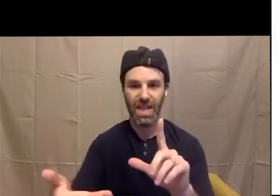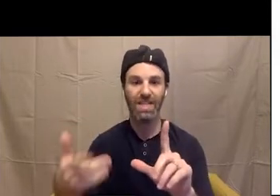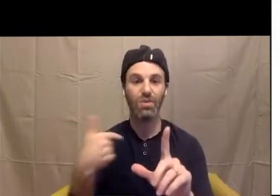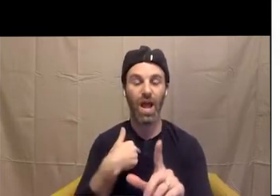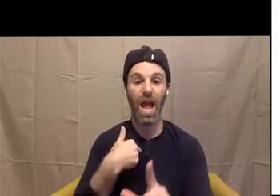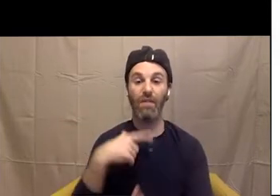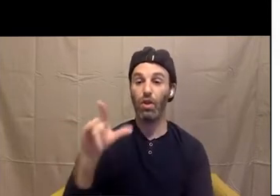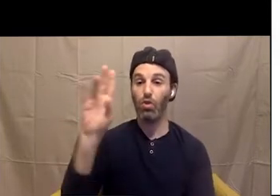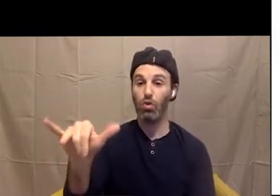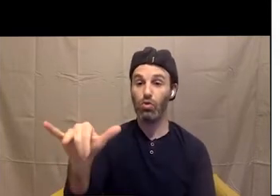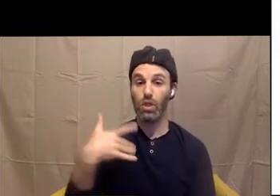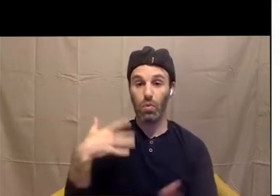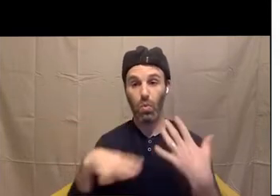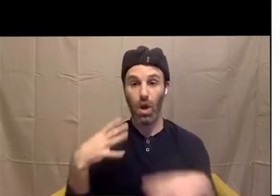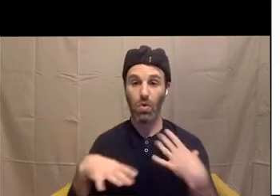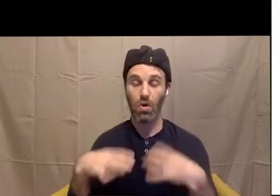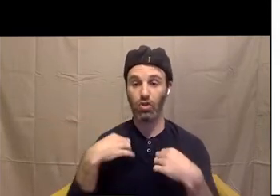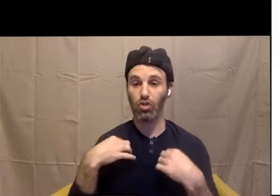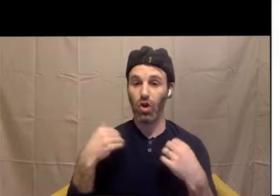two kids are laughing at her and her shirt. And she doesn't know why.